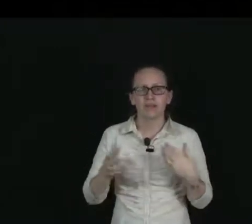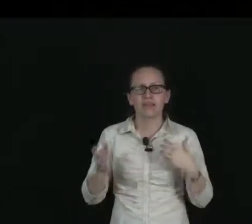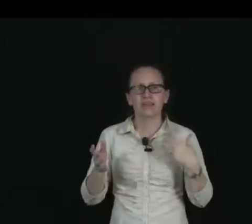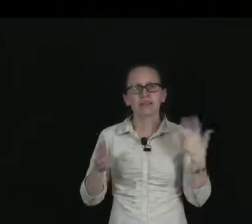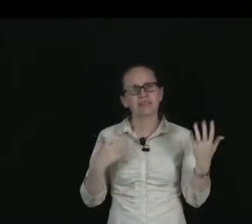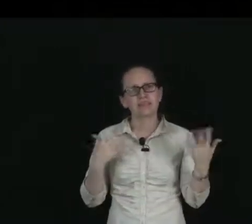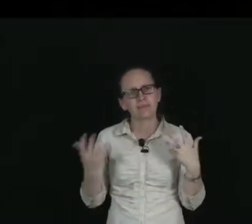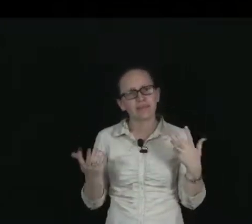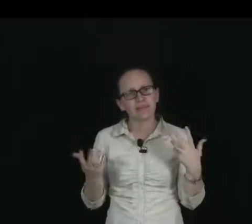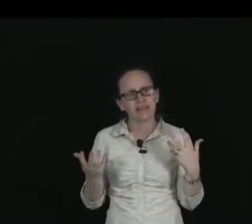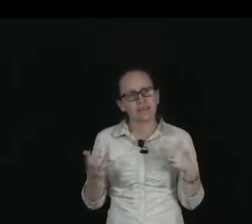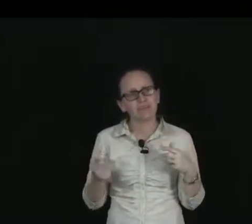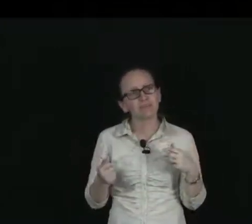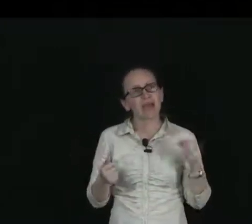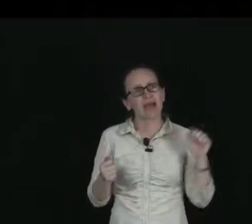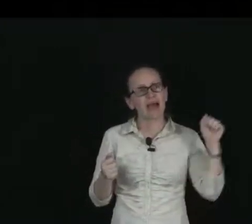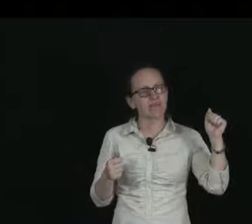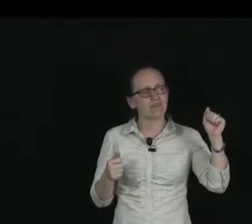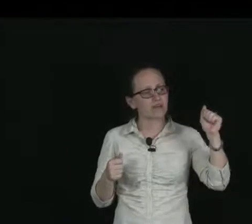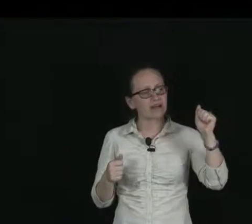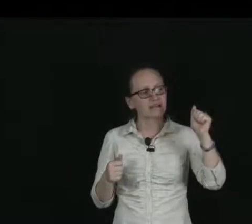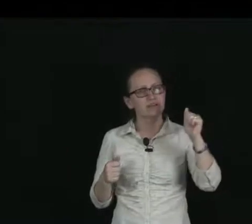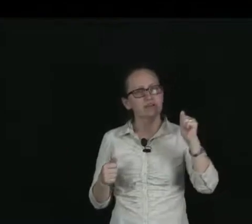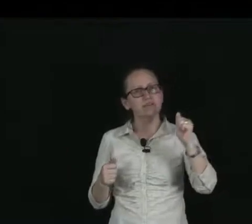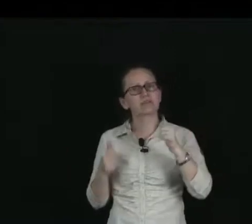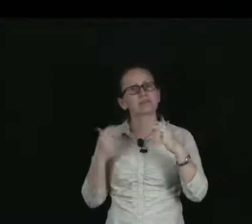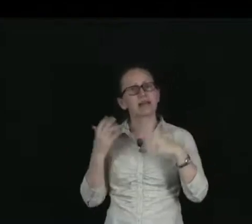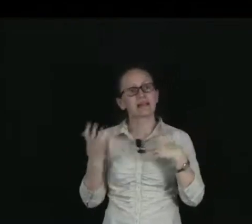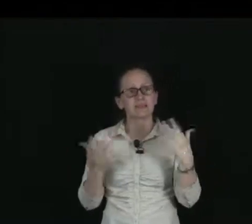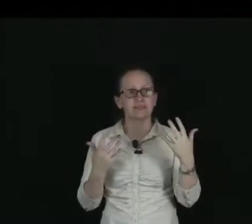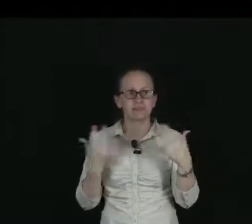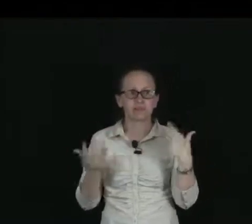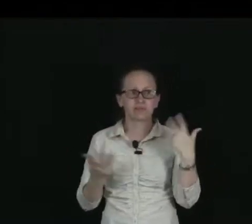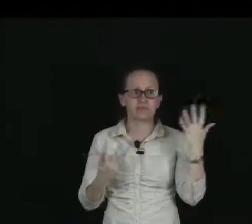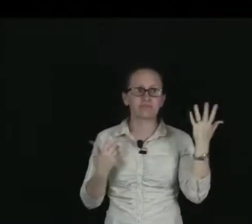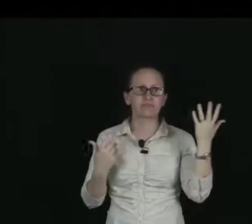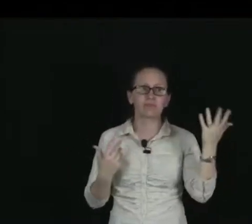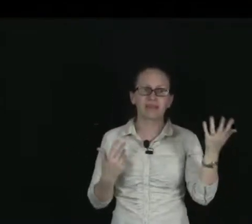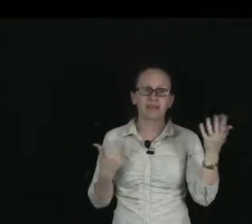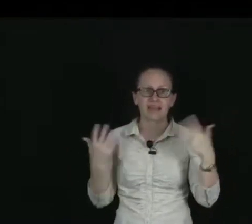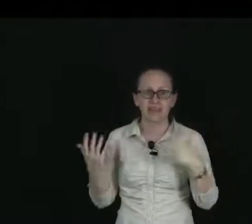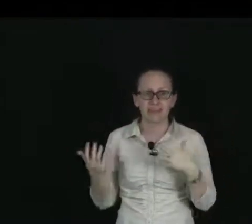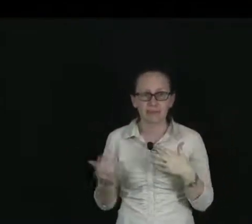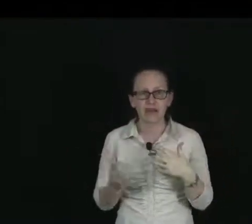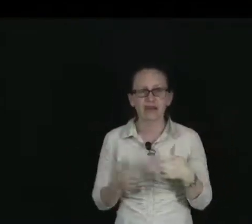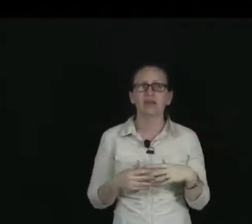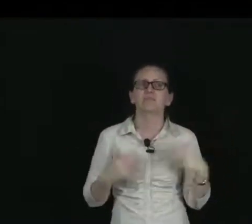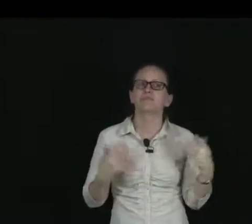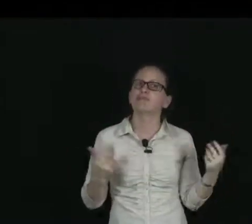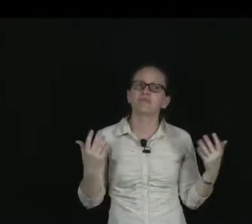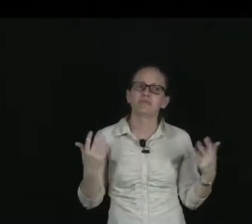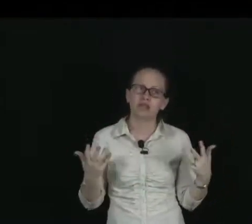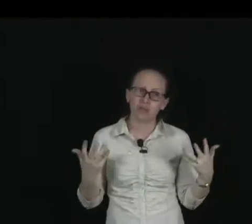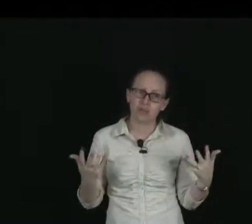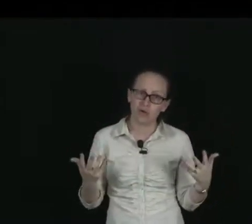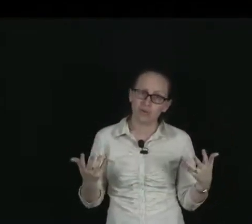Now typically, alpha particles relative to beta and gamma move much slower.